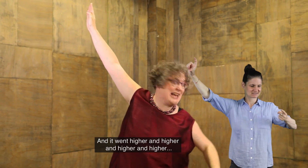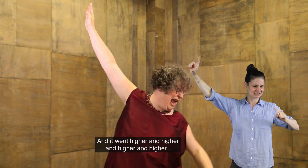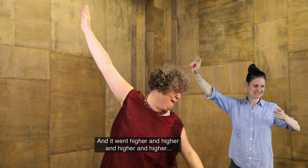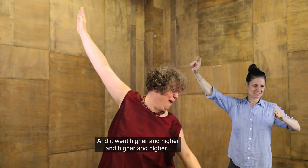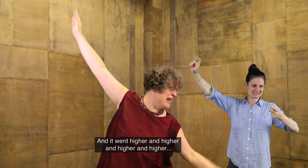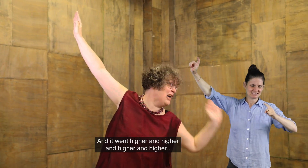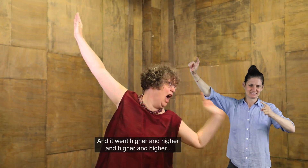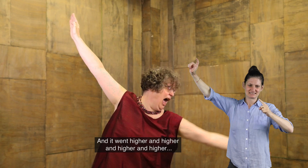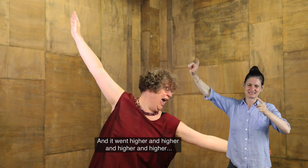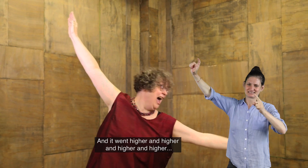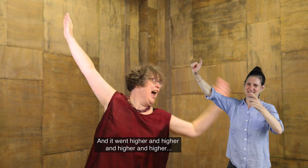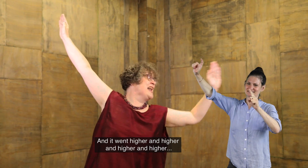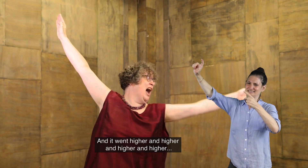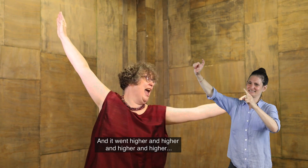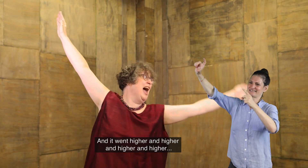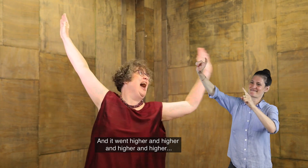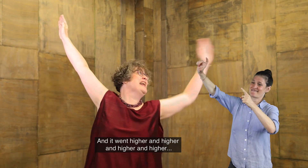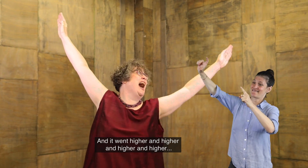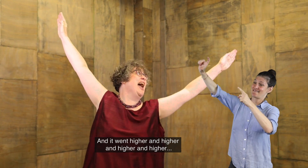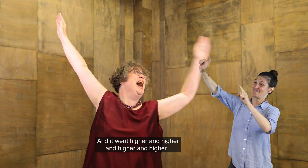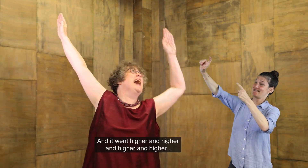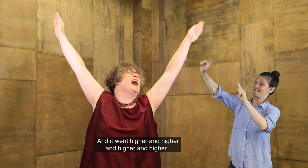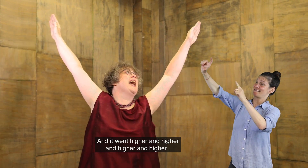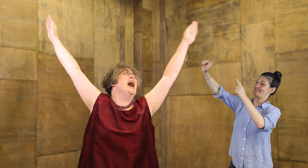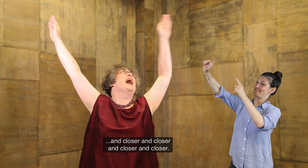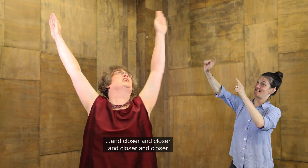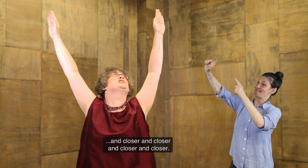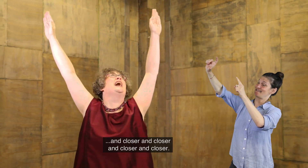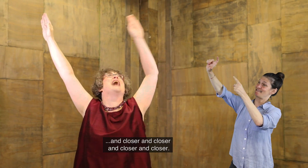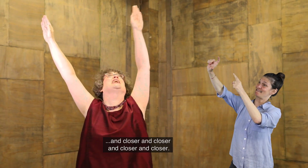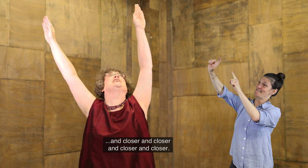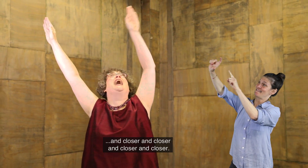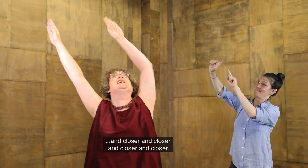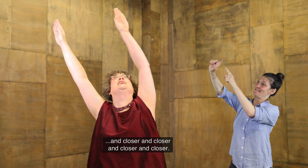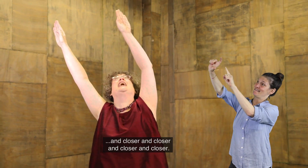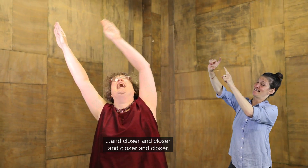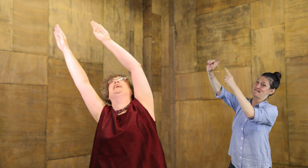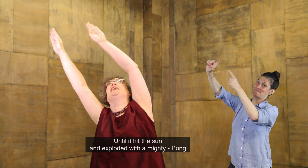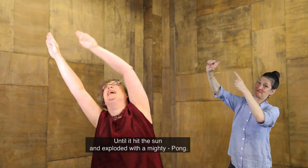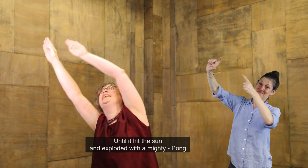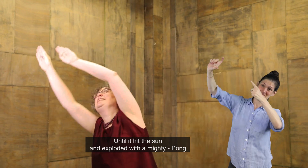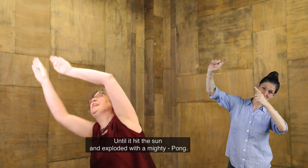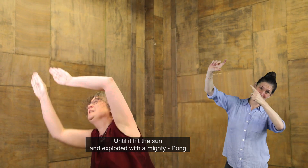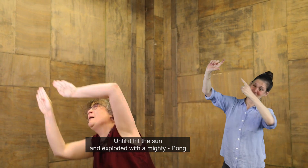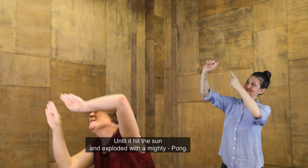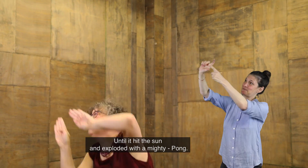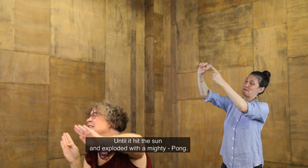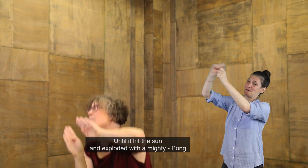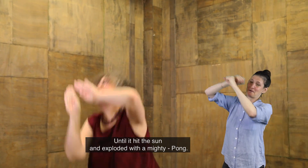And it went higher, and higher, and higher, and higher, and closer, and closer, and closer, and closer, and